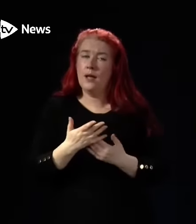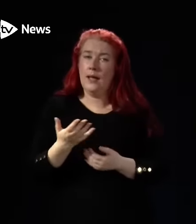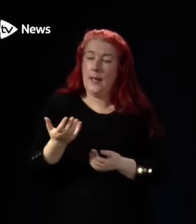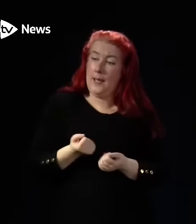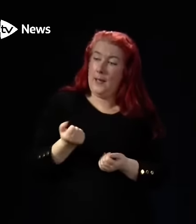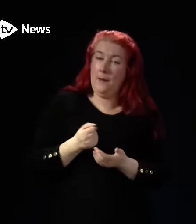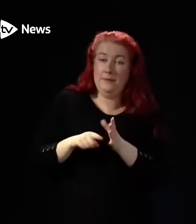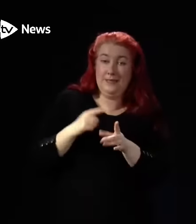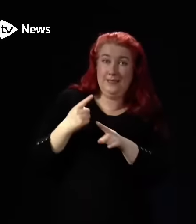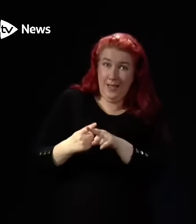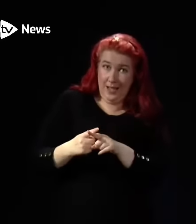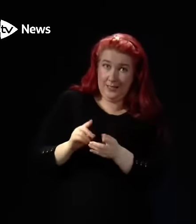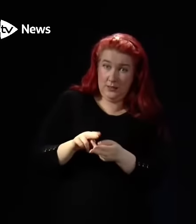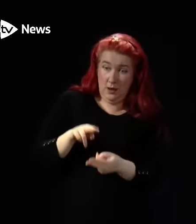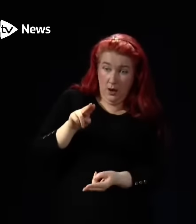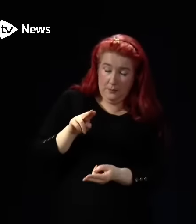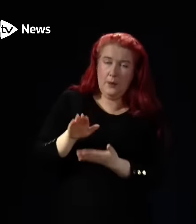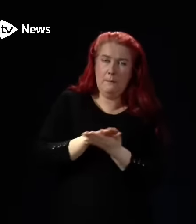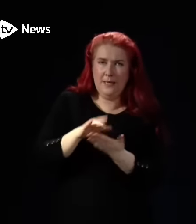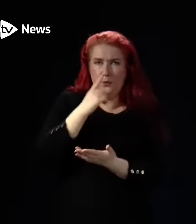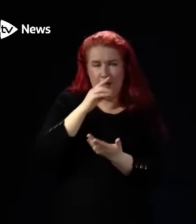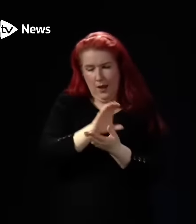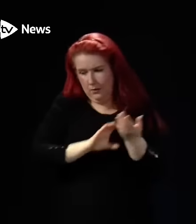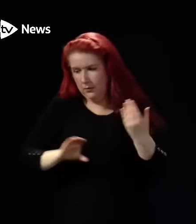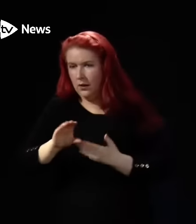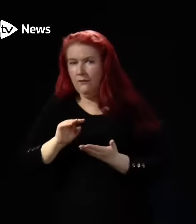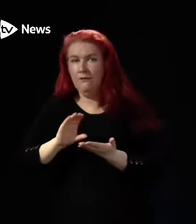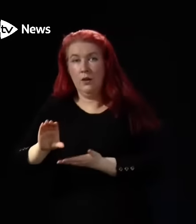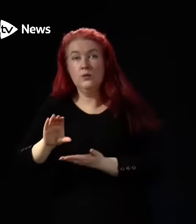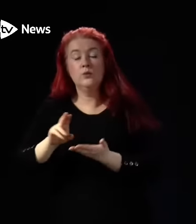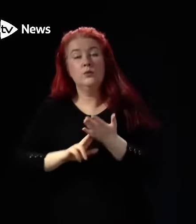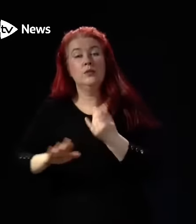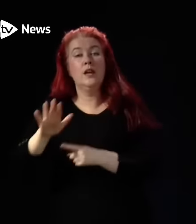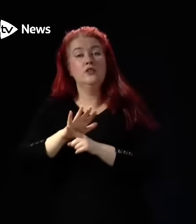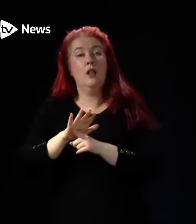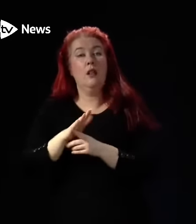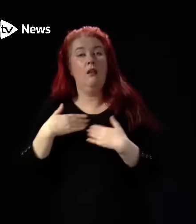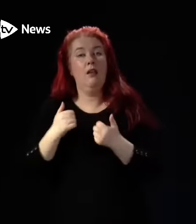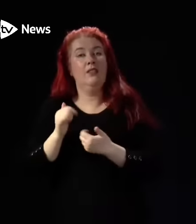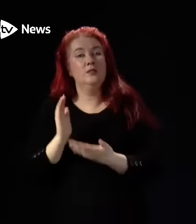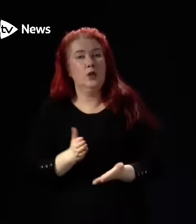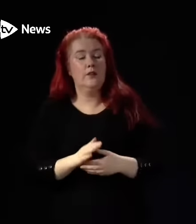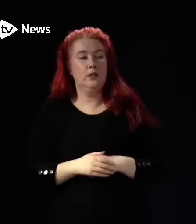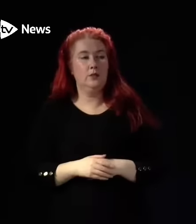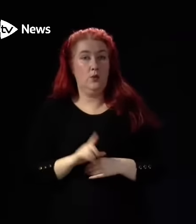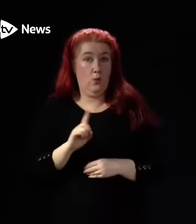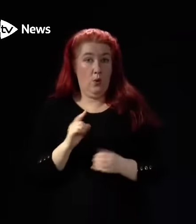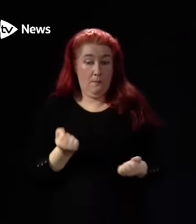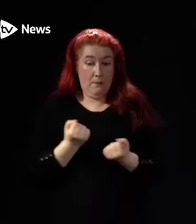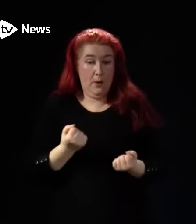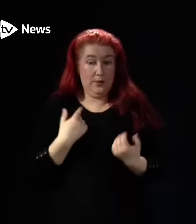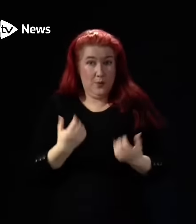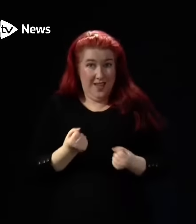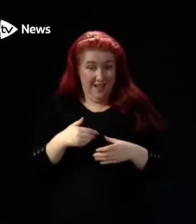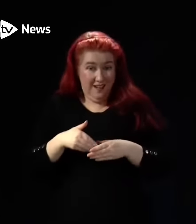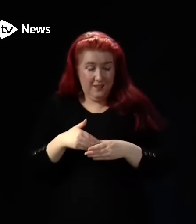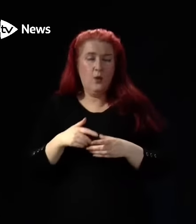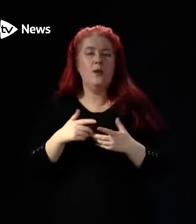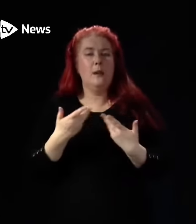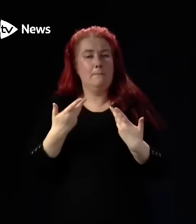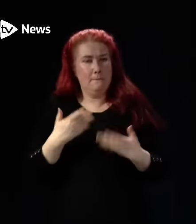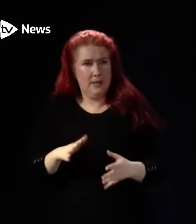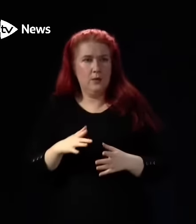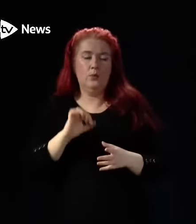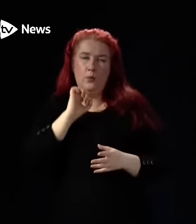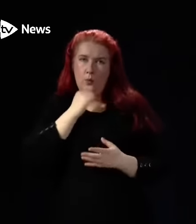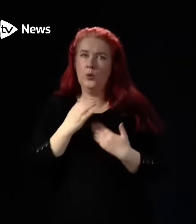devote more resources to the National Health Service. So within the powers we have, we are, have been and will continue to maximise